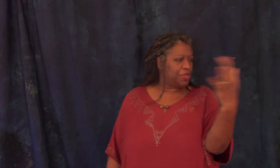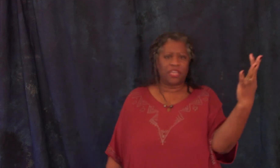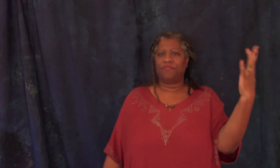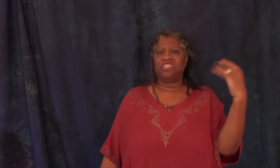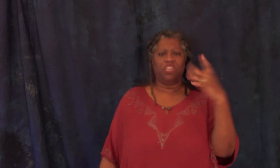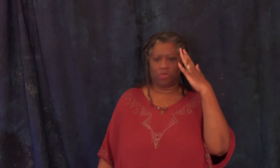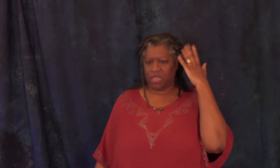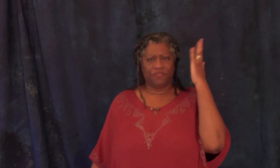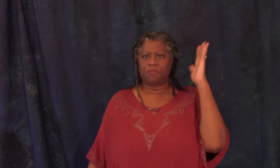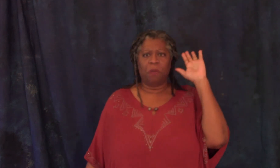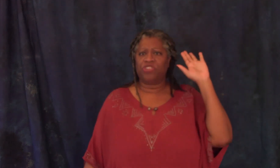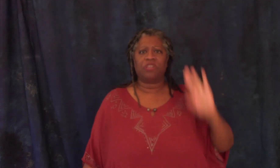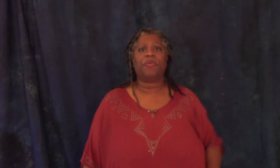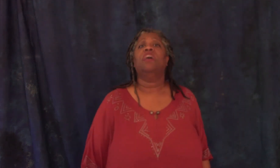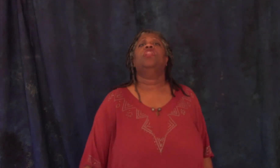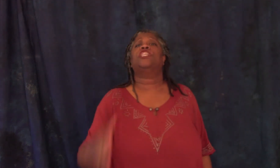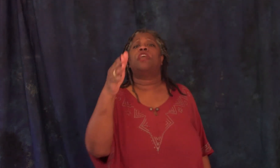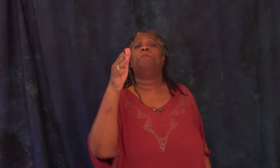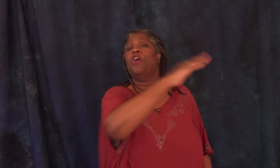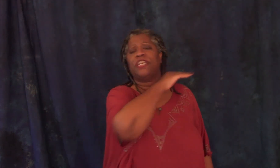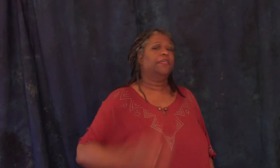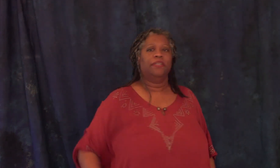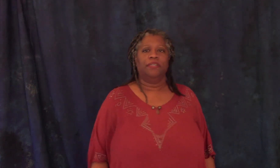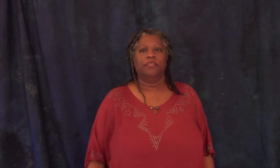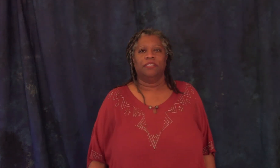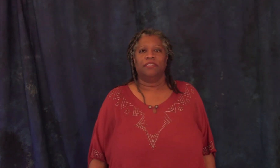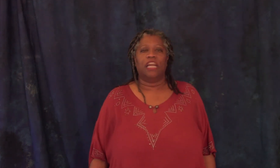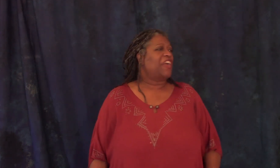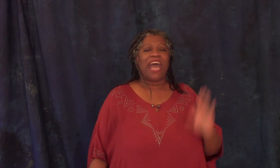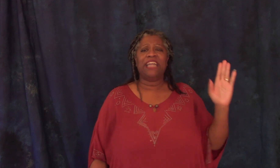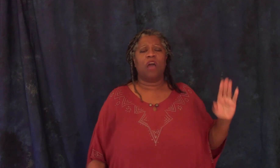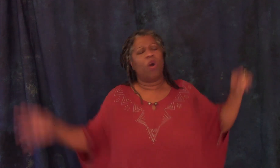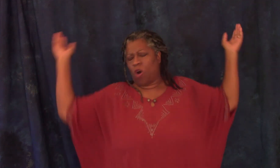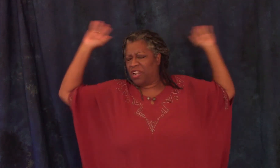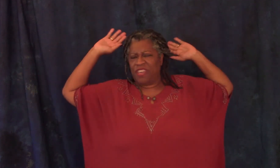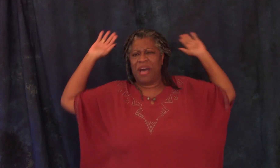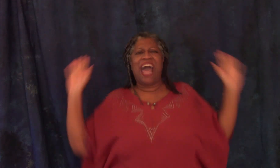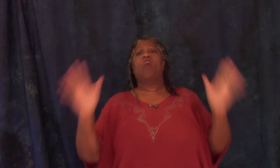think they have dignity you think they have some smarts or something let them prove it if they can't i want all of them out